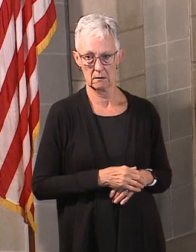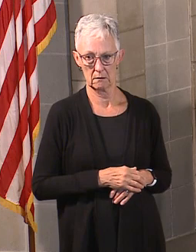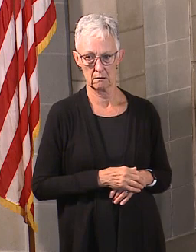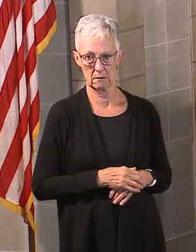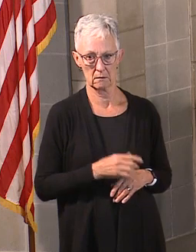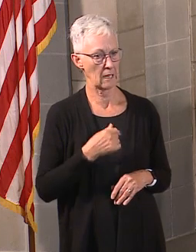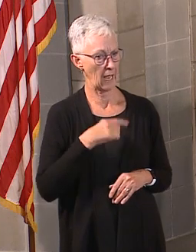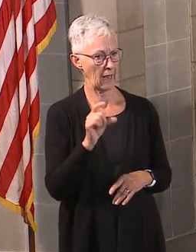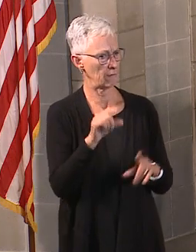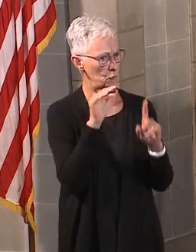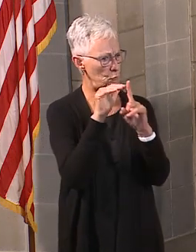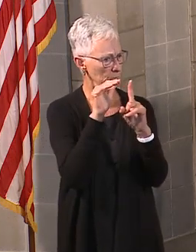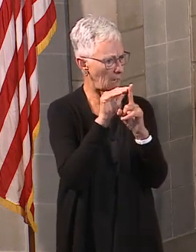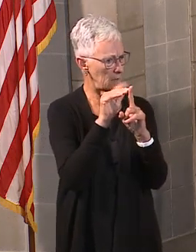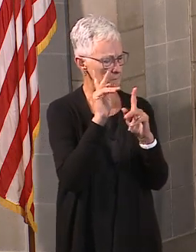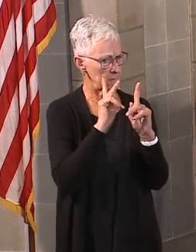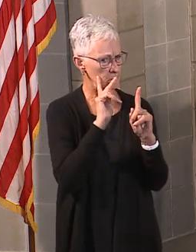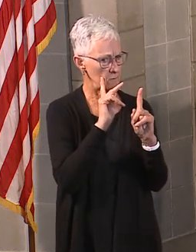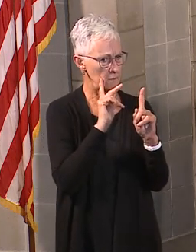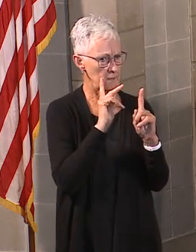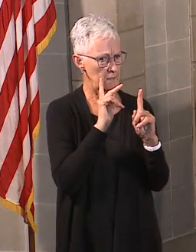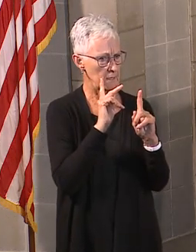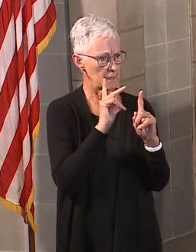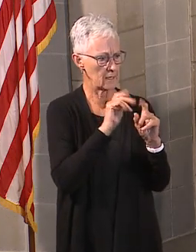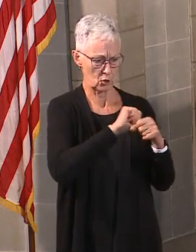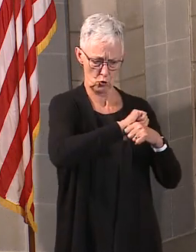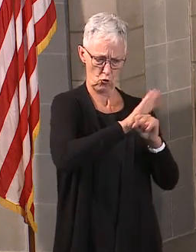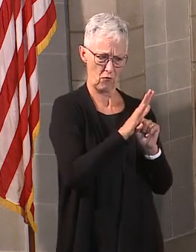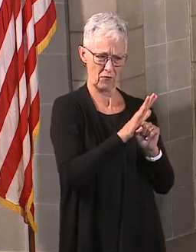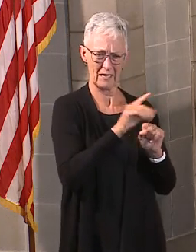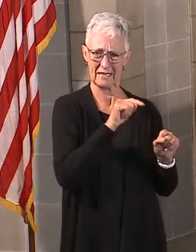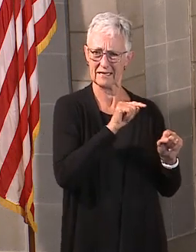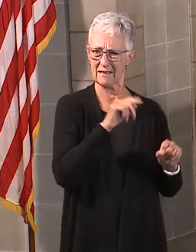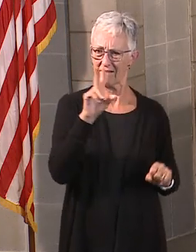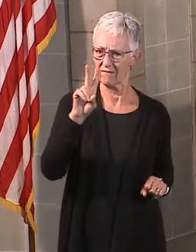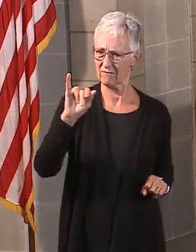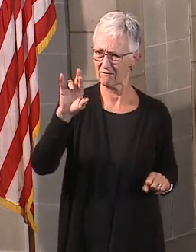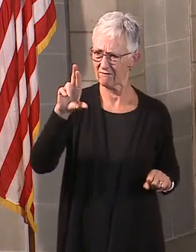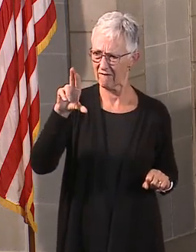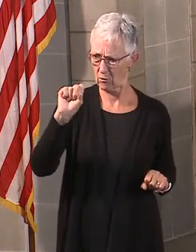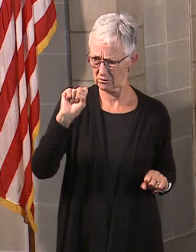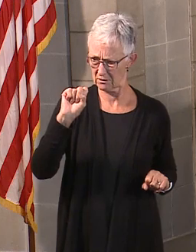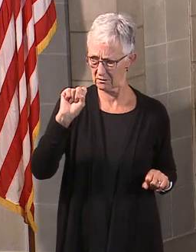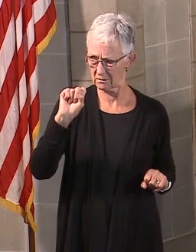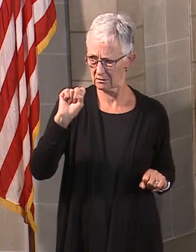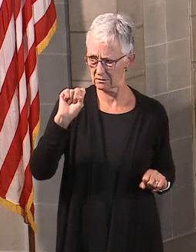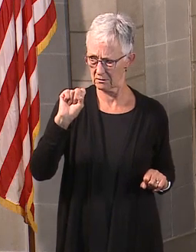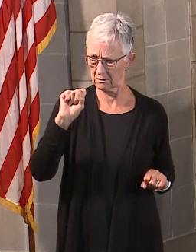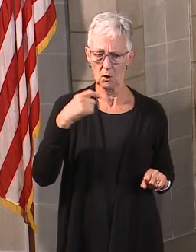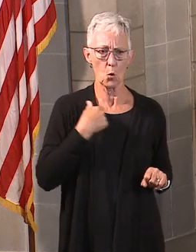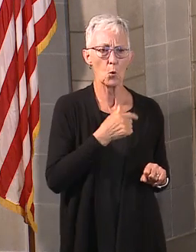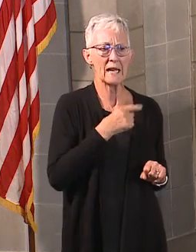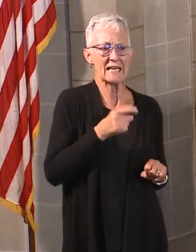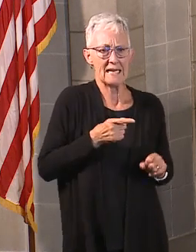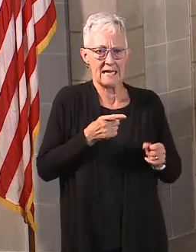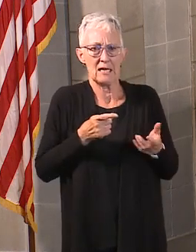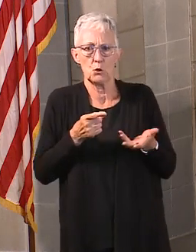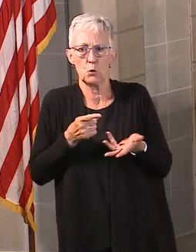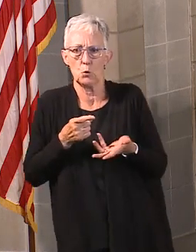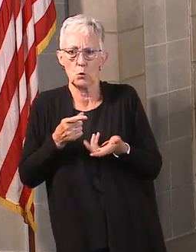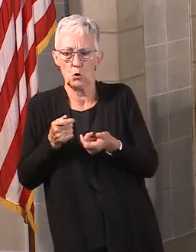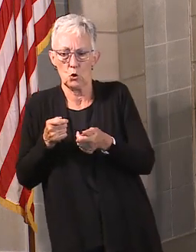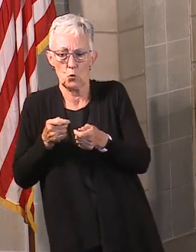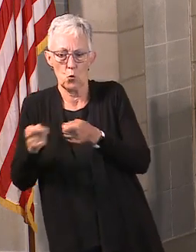time. And we've got to find ways to be able to manage this, and we can. We can manage the risk. That means we're going to have to do things